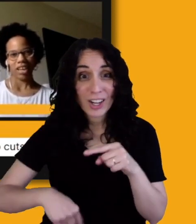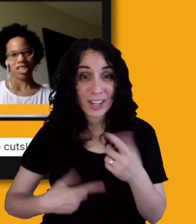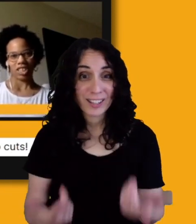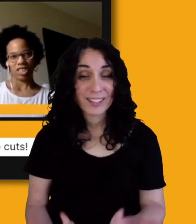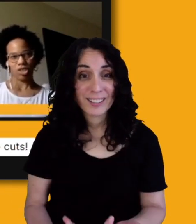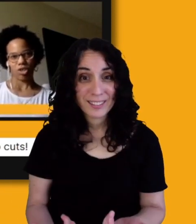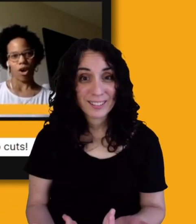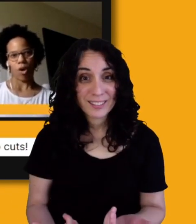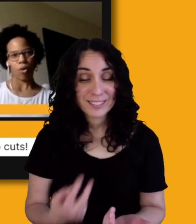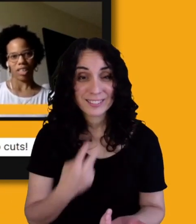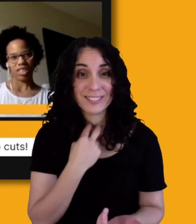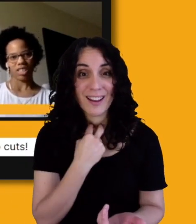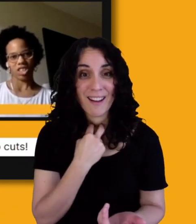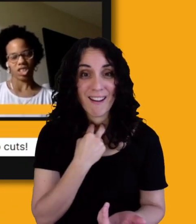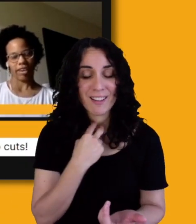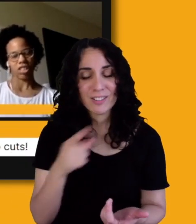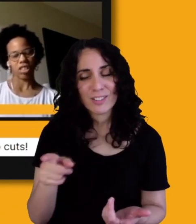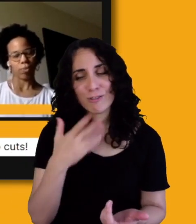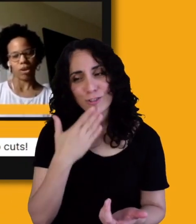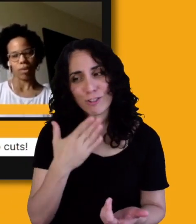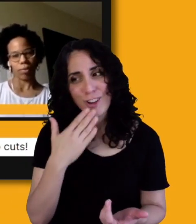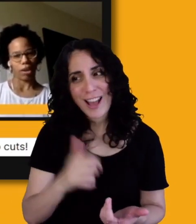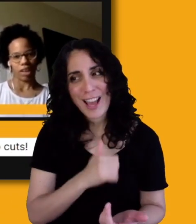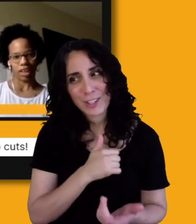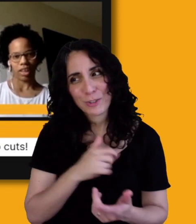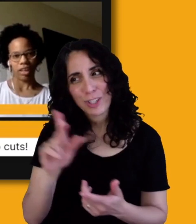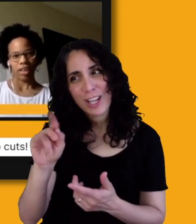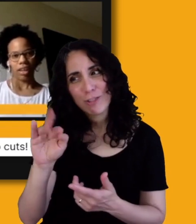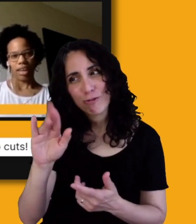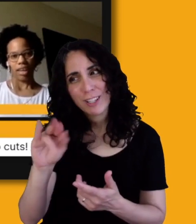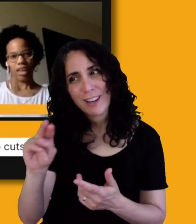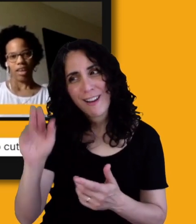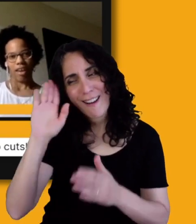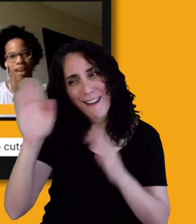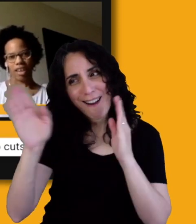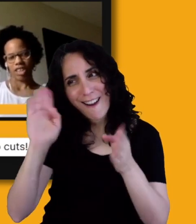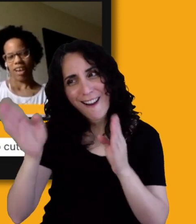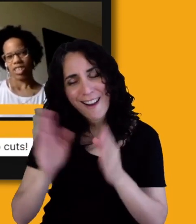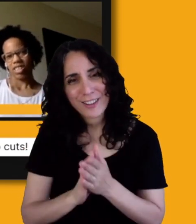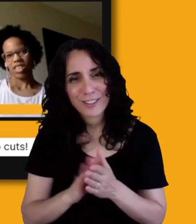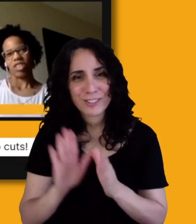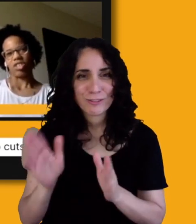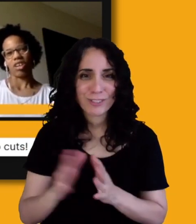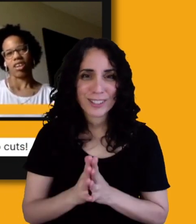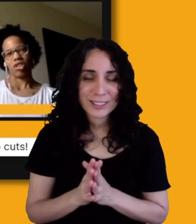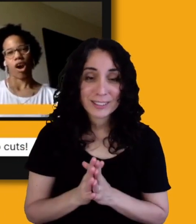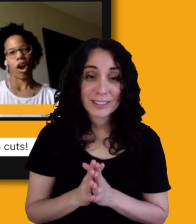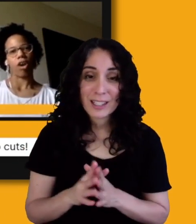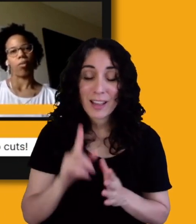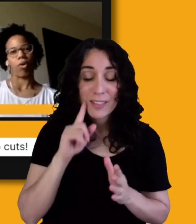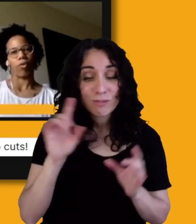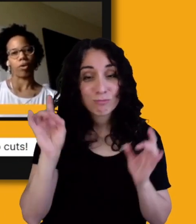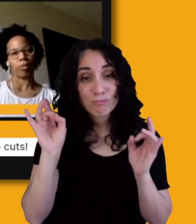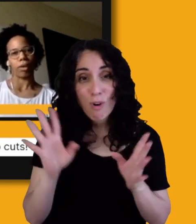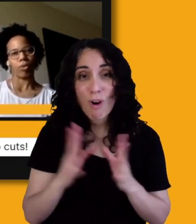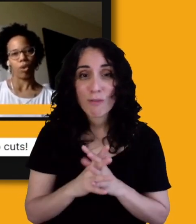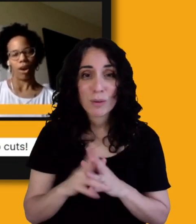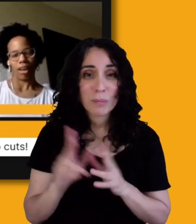She's always such a great sport about it. Yeah. And I, I just think it's, it's horrible for people who are in